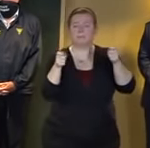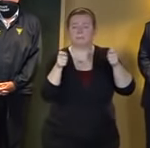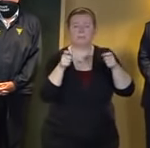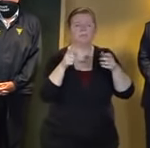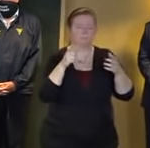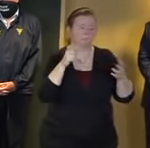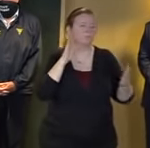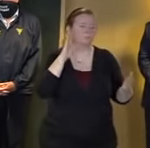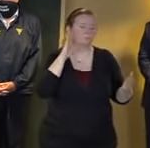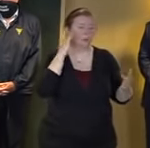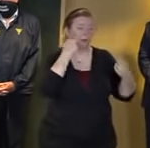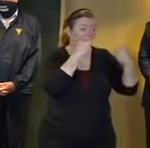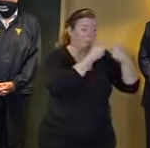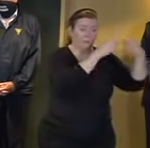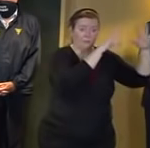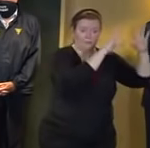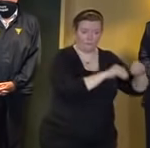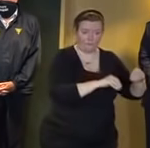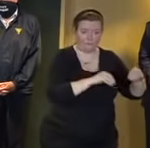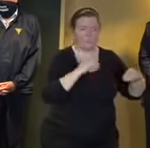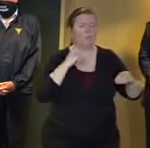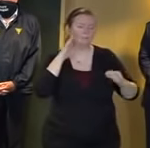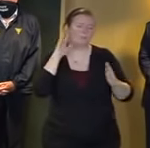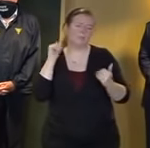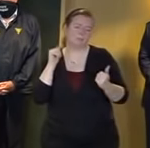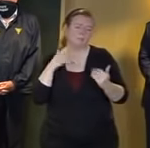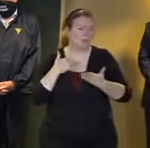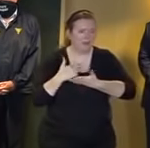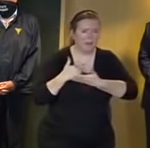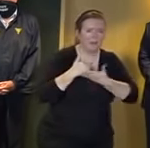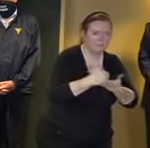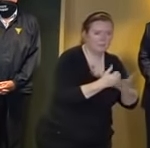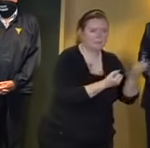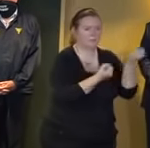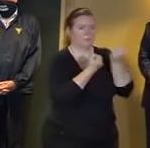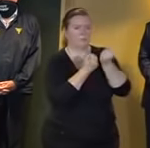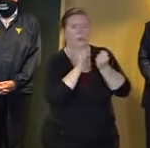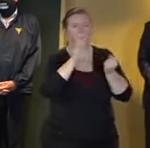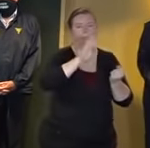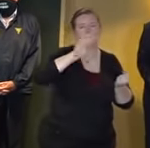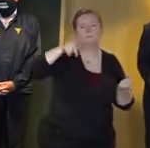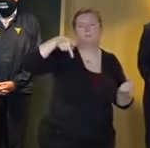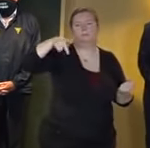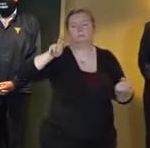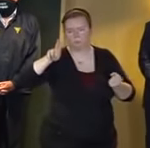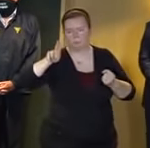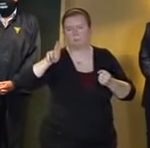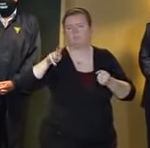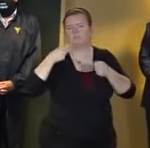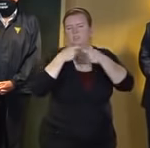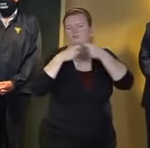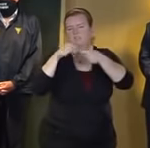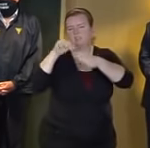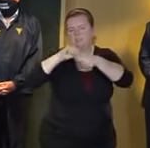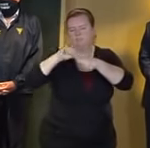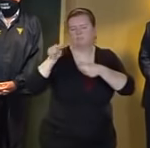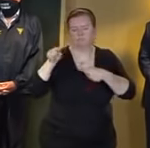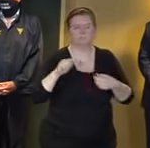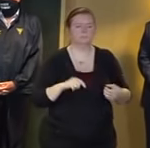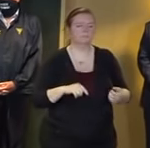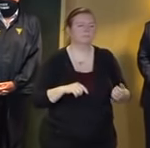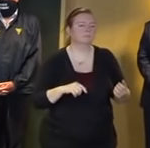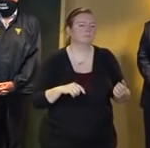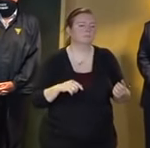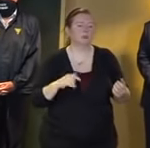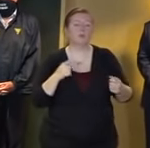outages to support bpu and dot the new jersey forest fire also has active chainsaw teams ready